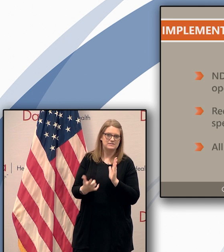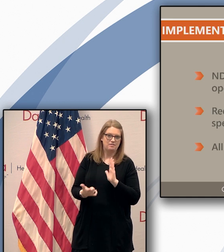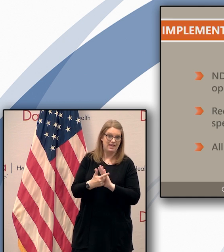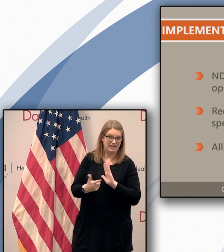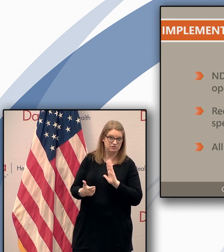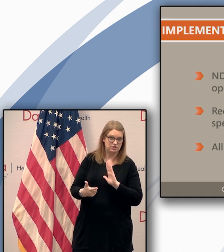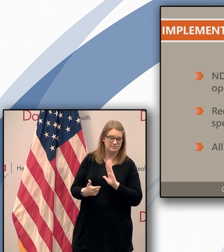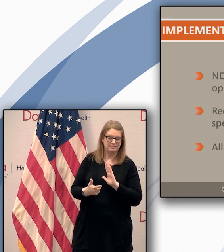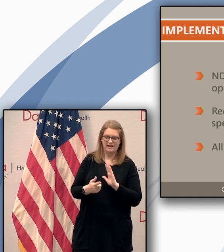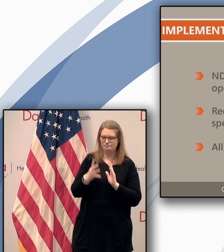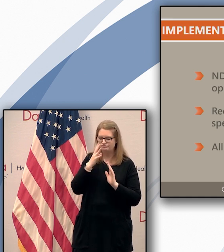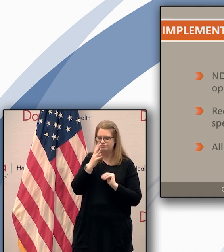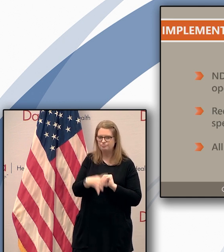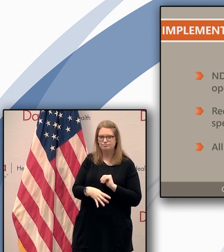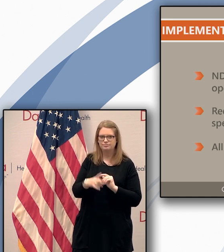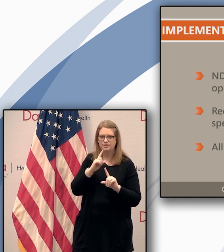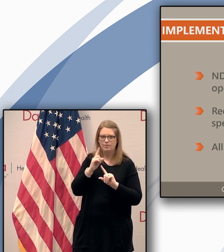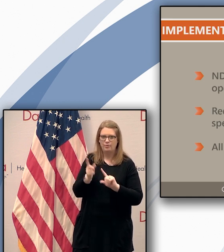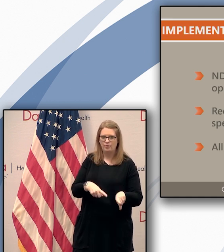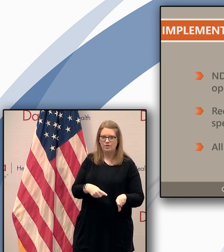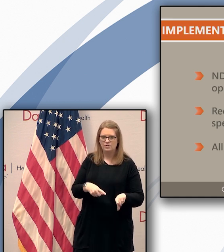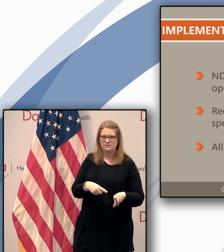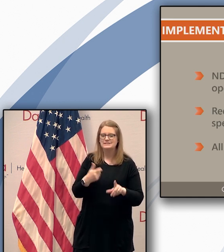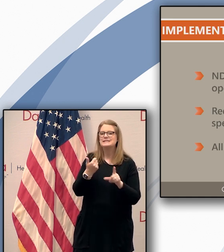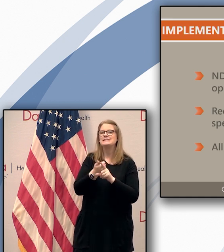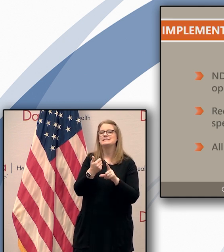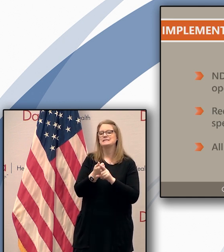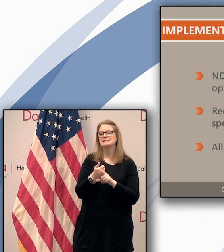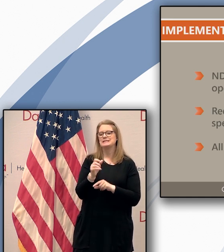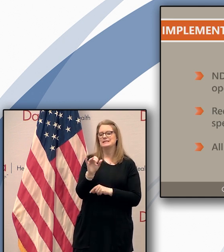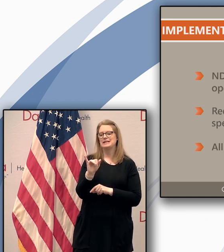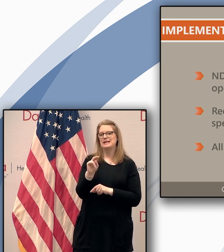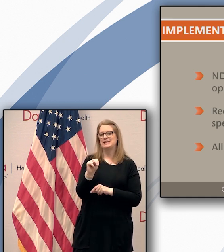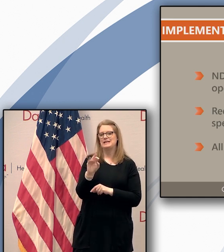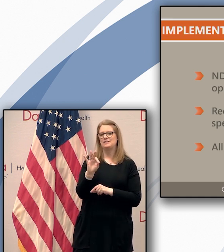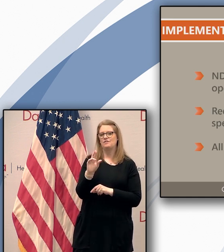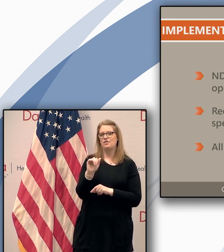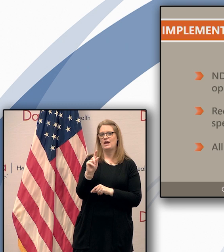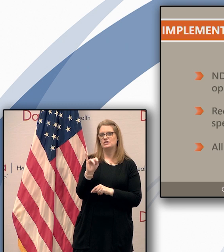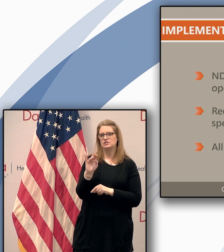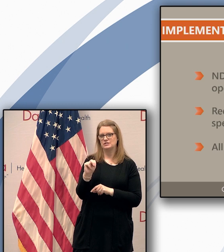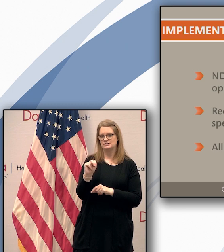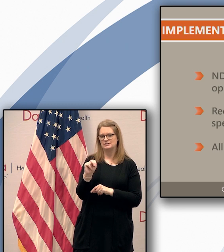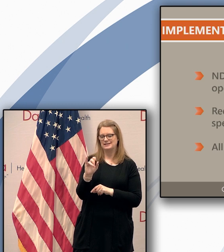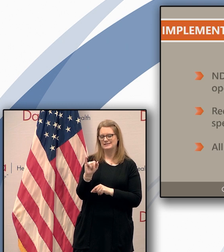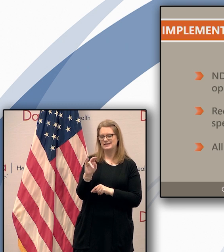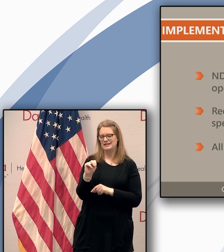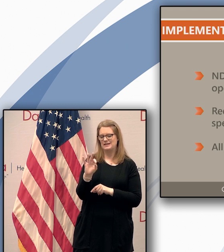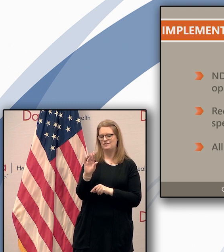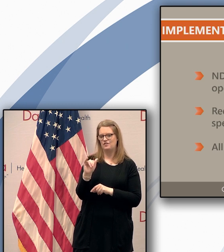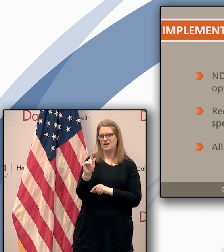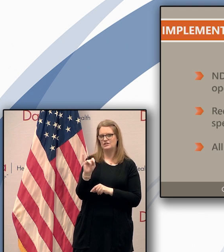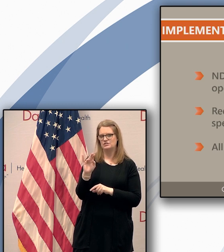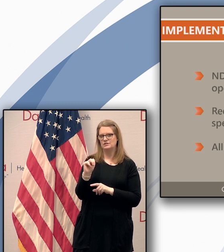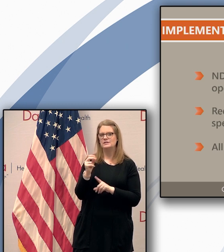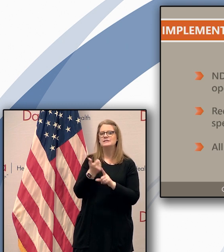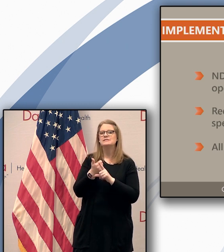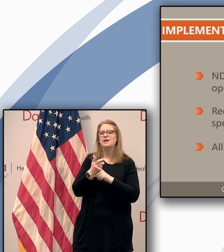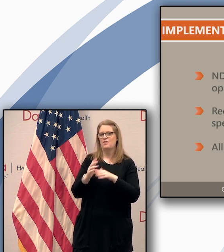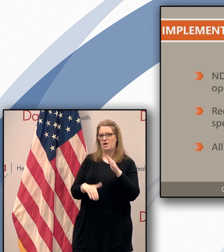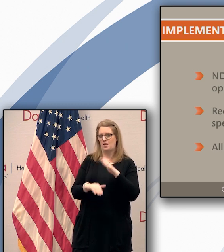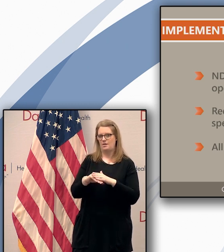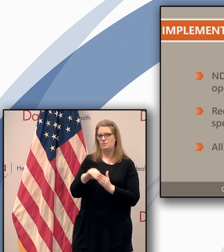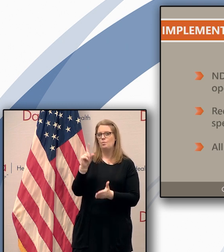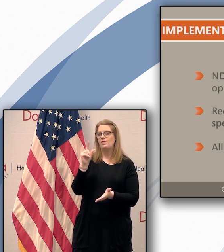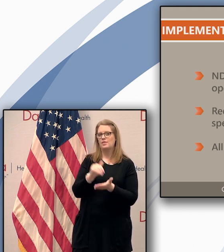on that violations of the order would be considered an infraction uh that's not a misdemeanor it's an infraction subject to a thousand dollar fine